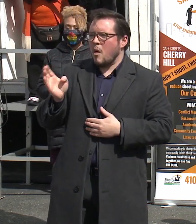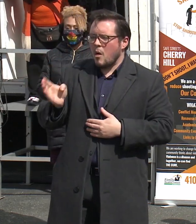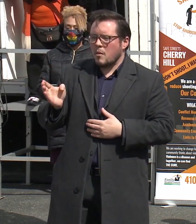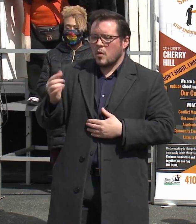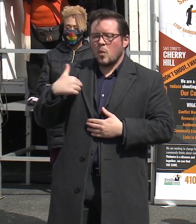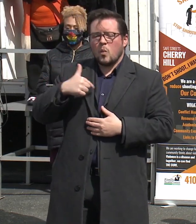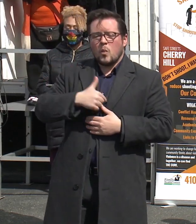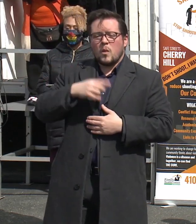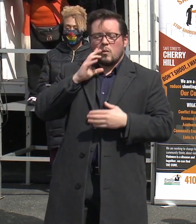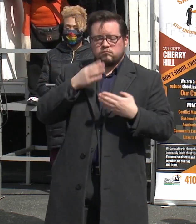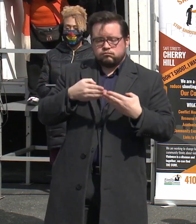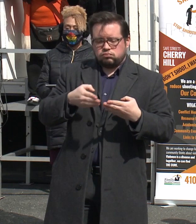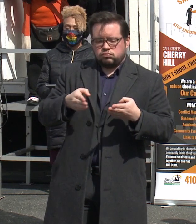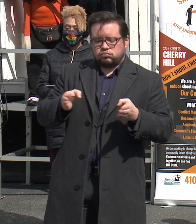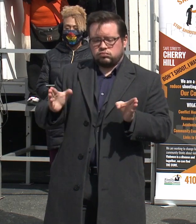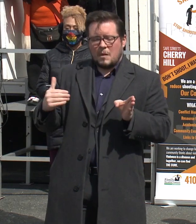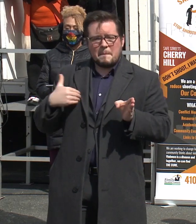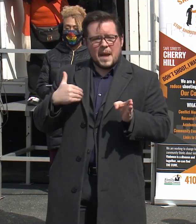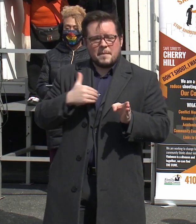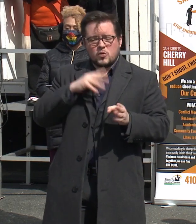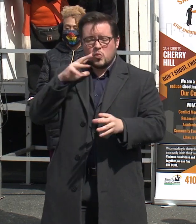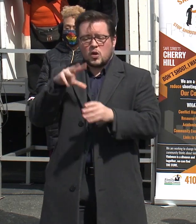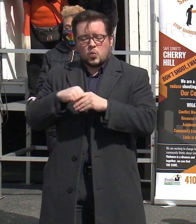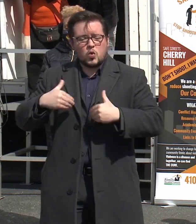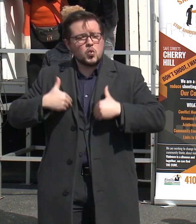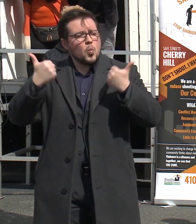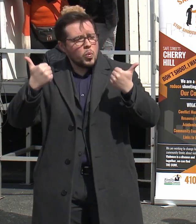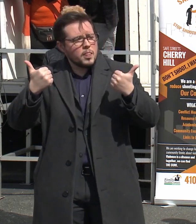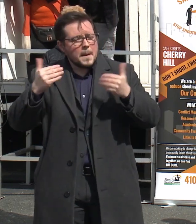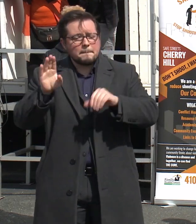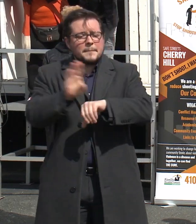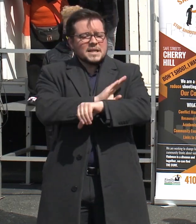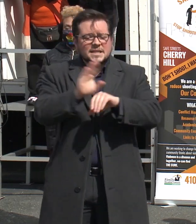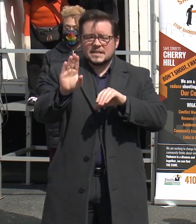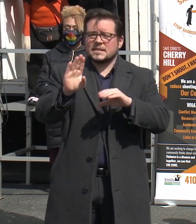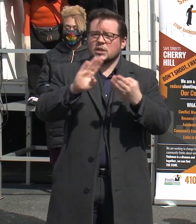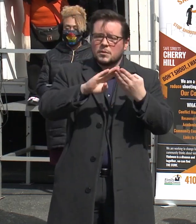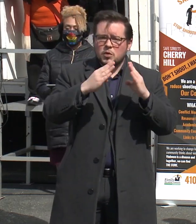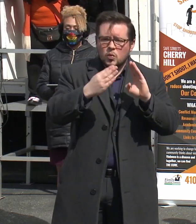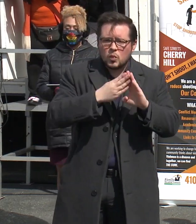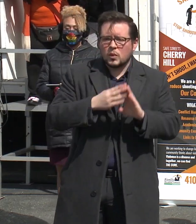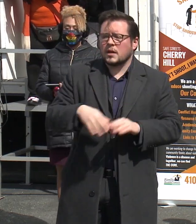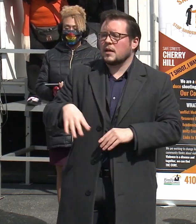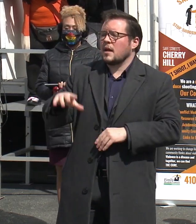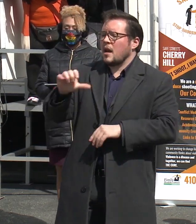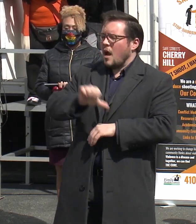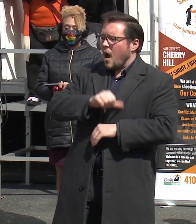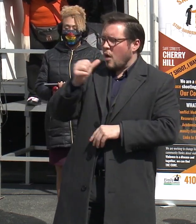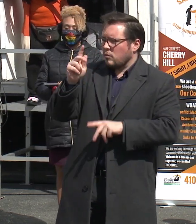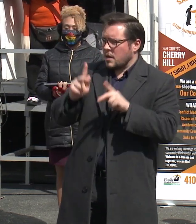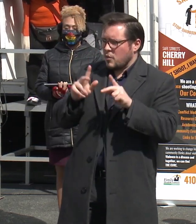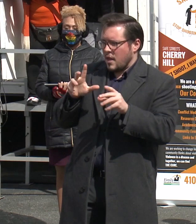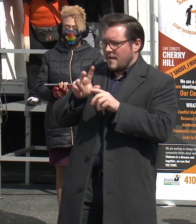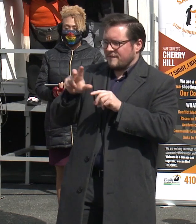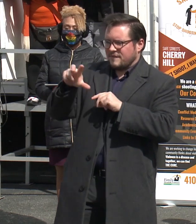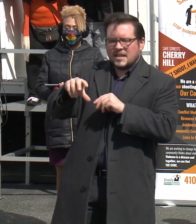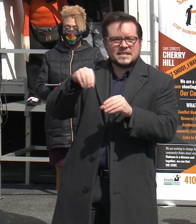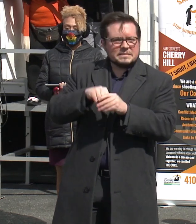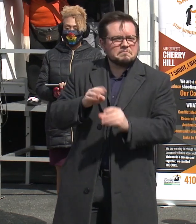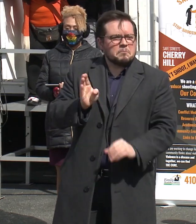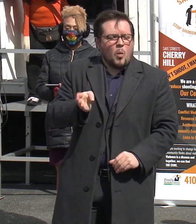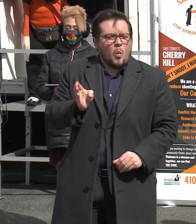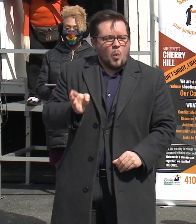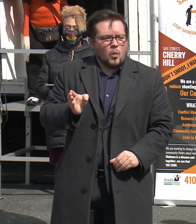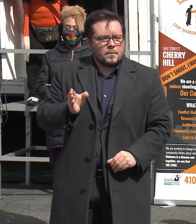membership to include youth, the business community, community-based organizations, and other stakeholders. The Baltimore City Health